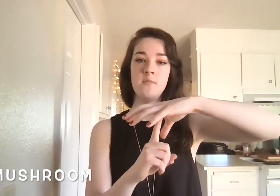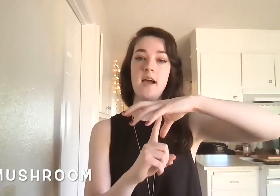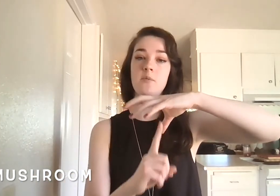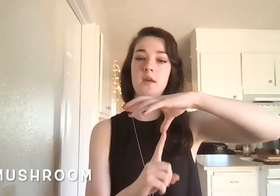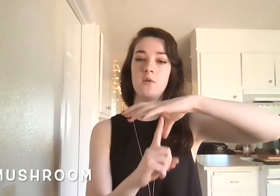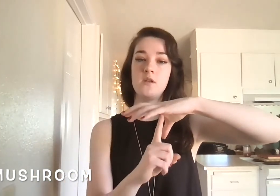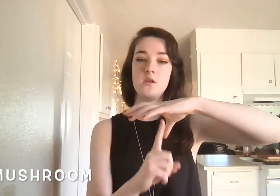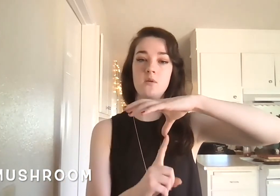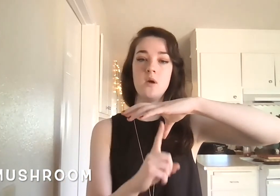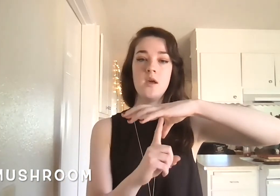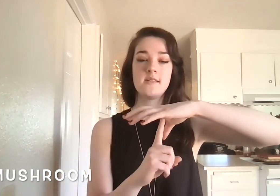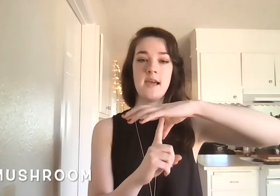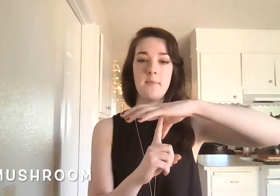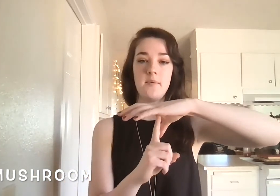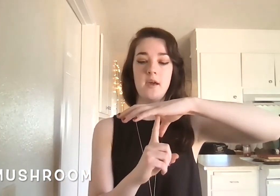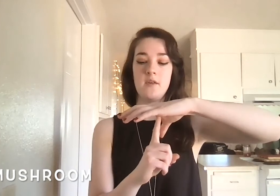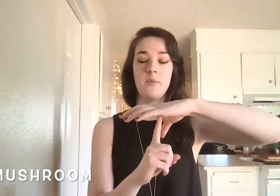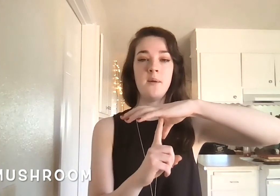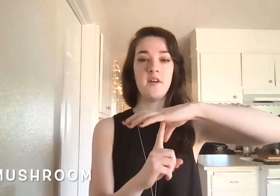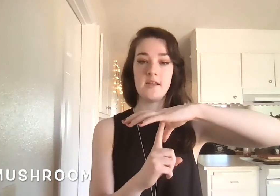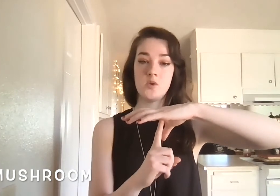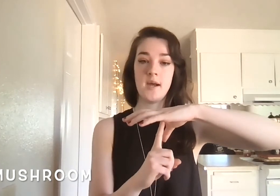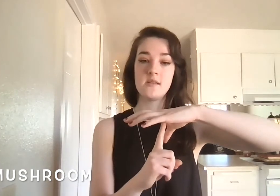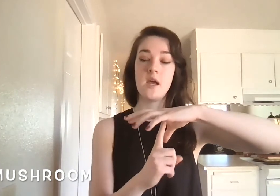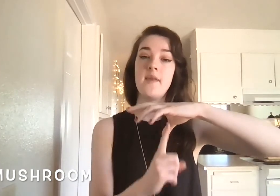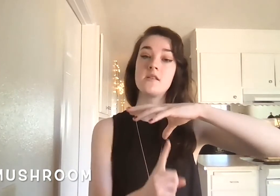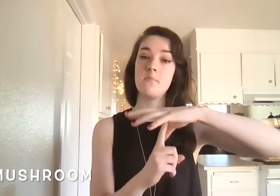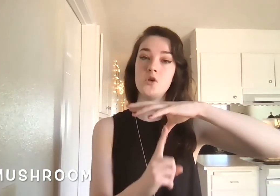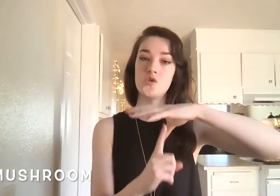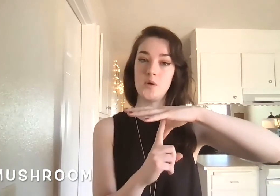and we're going to tap the palm of our hand twice. And that's mushroom.